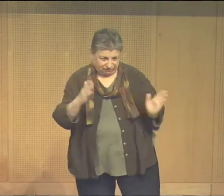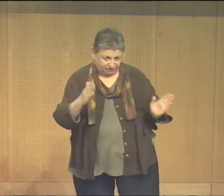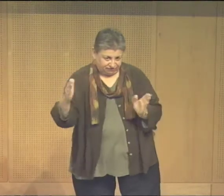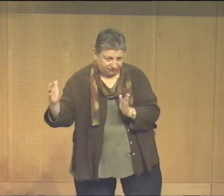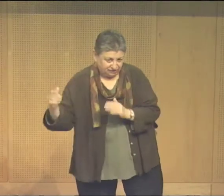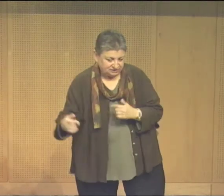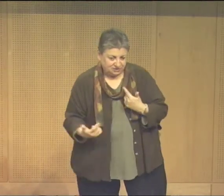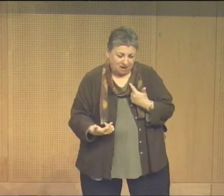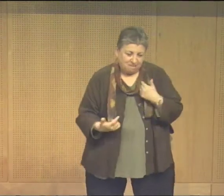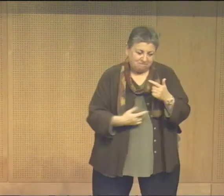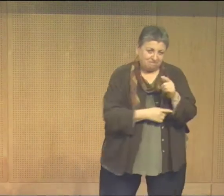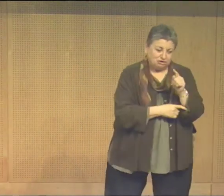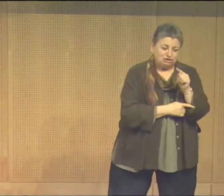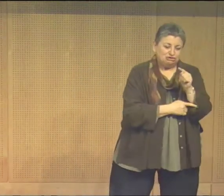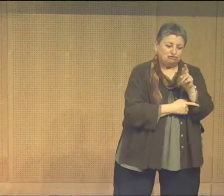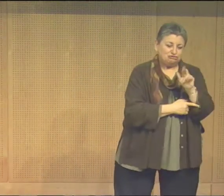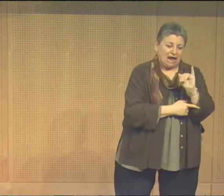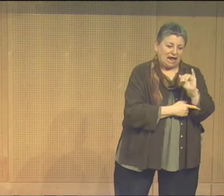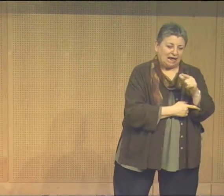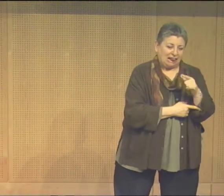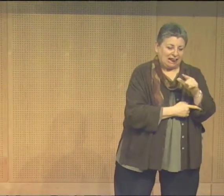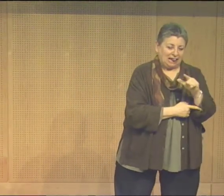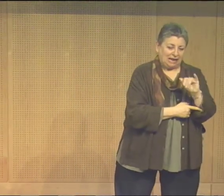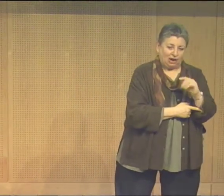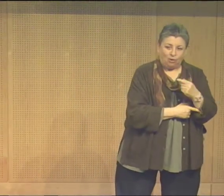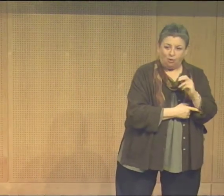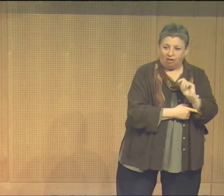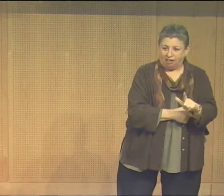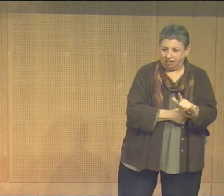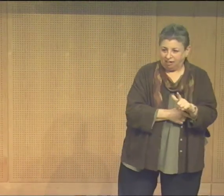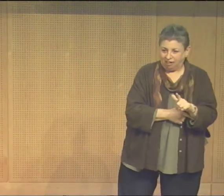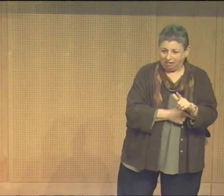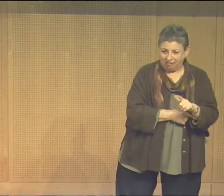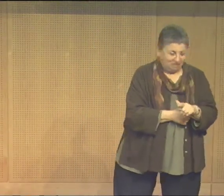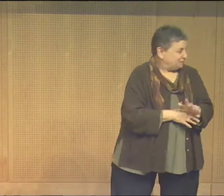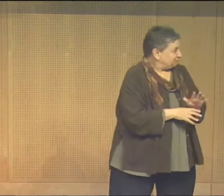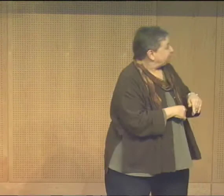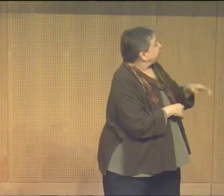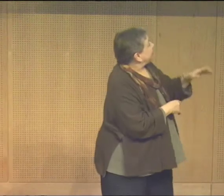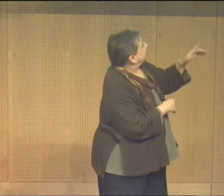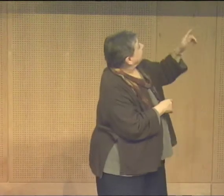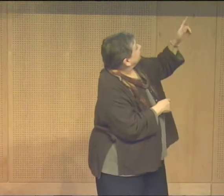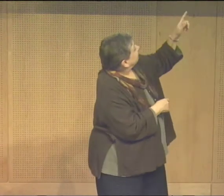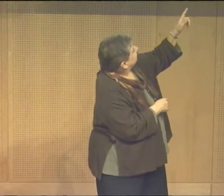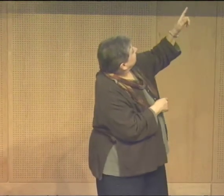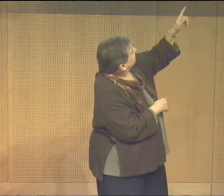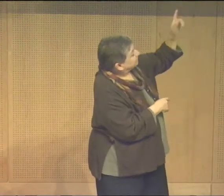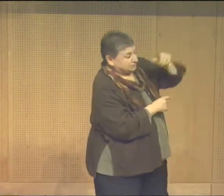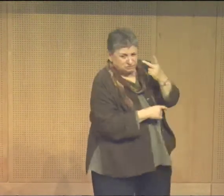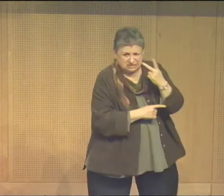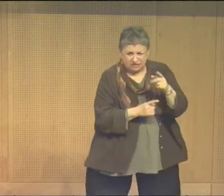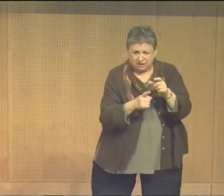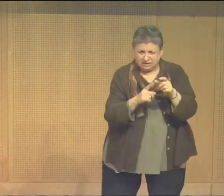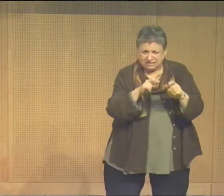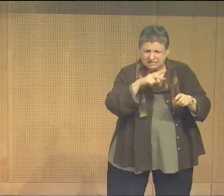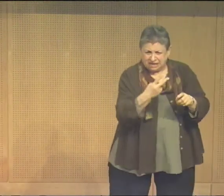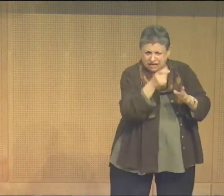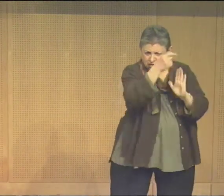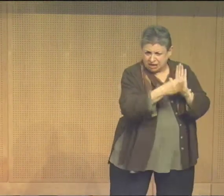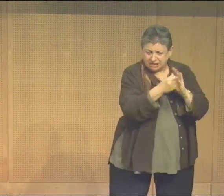English. And I didn't learn ASL until much later. So, really, in a way, I'm trilingual. Art, English, and ASL. Now, do you